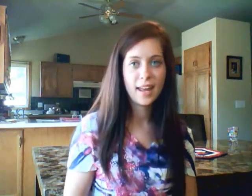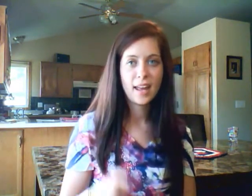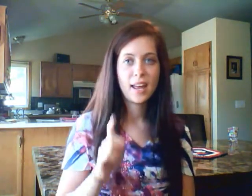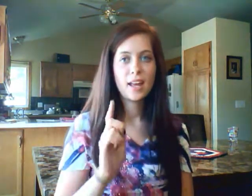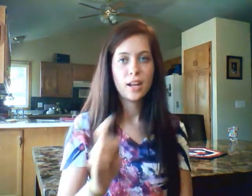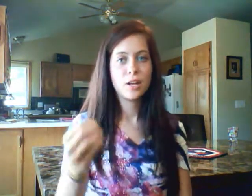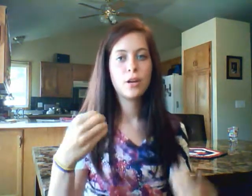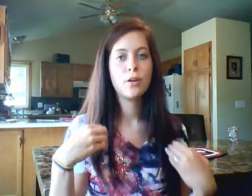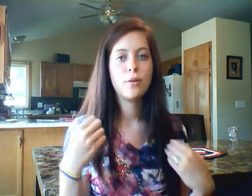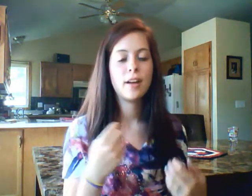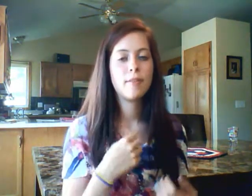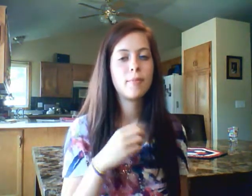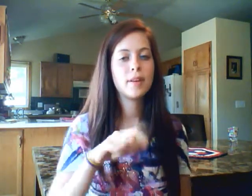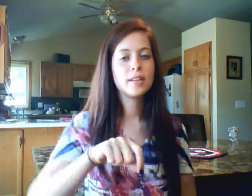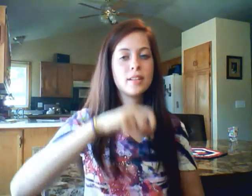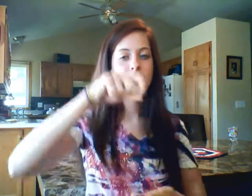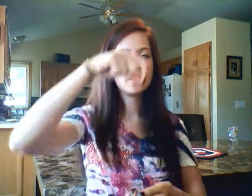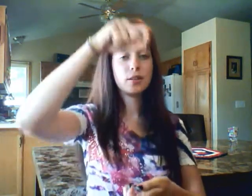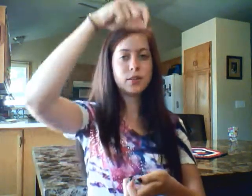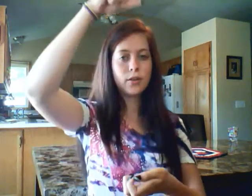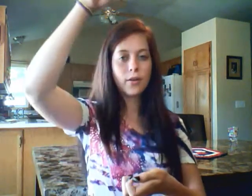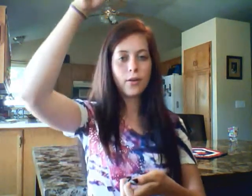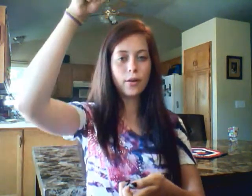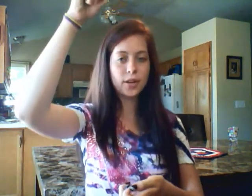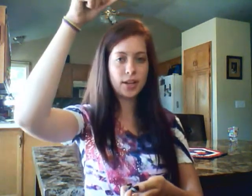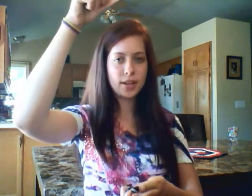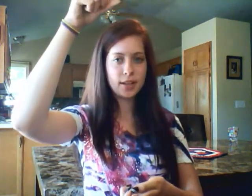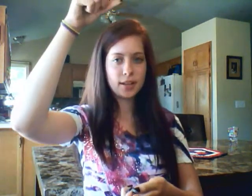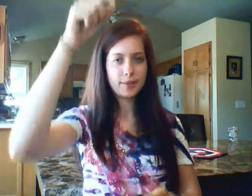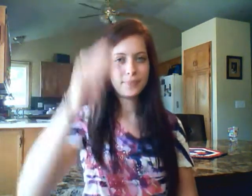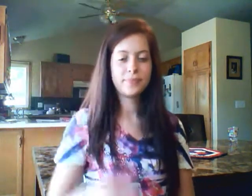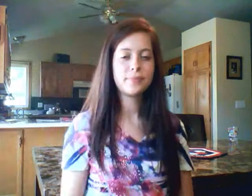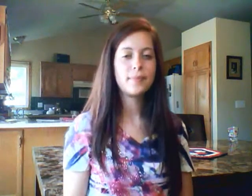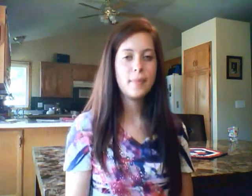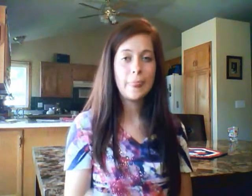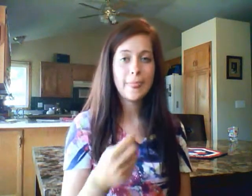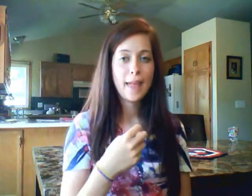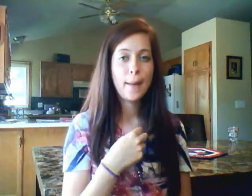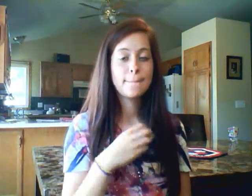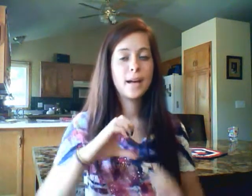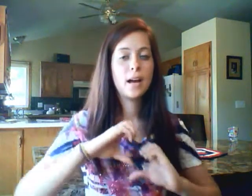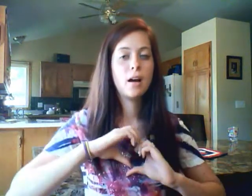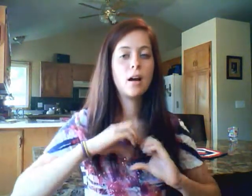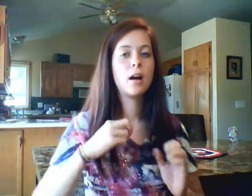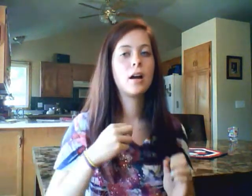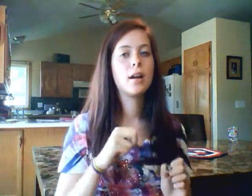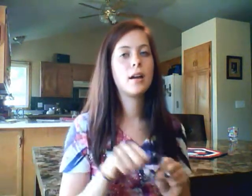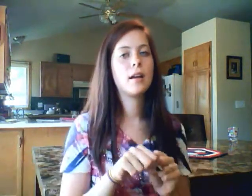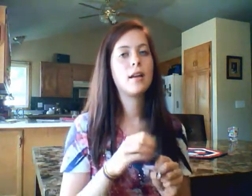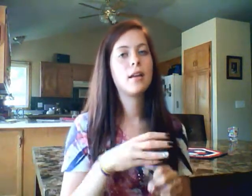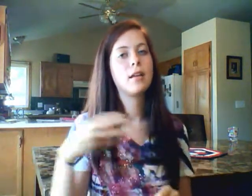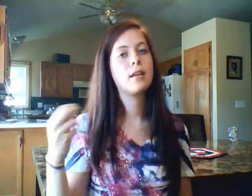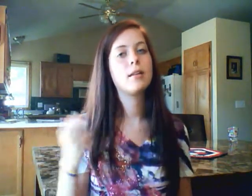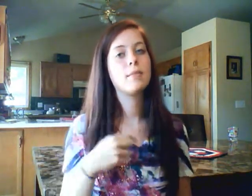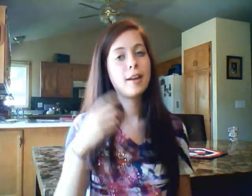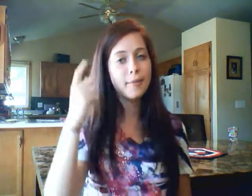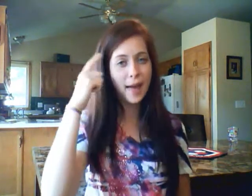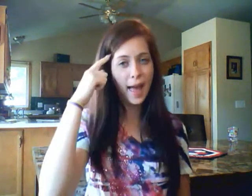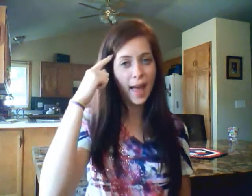You are my soul, my heart and my mind.